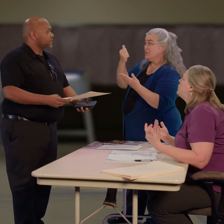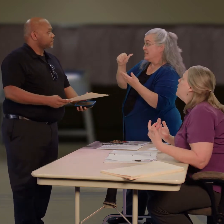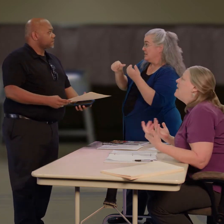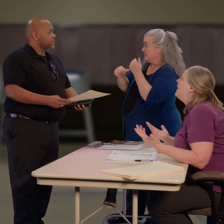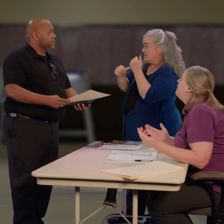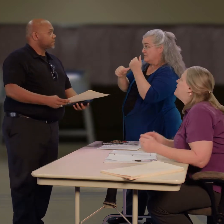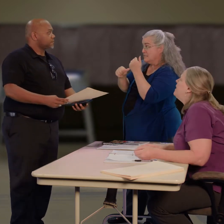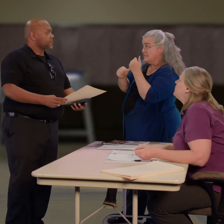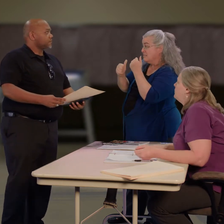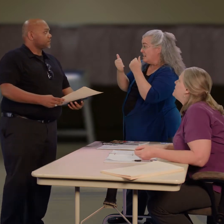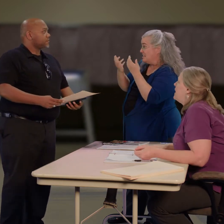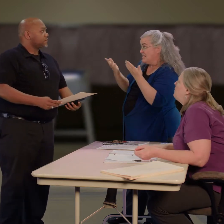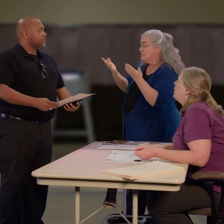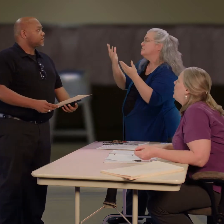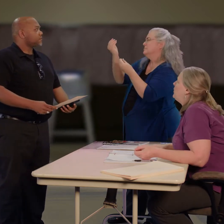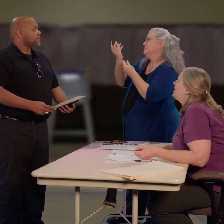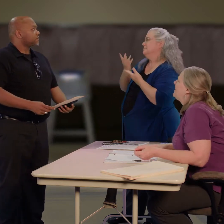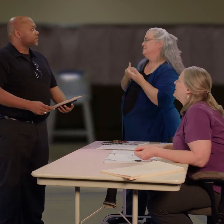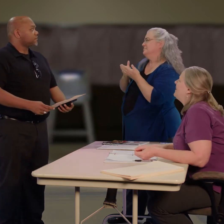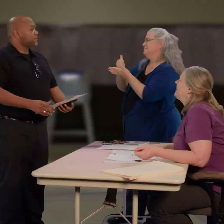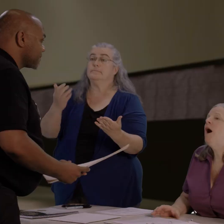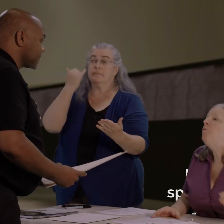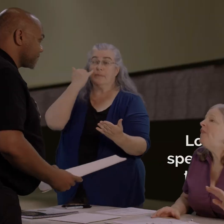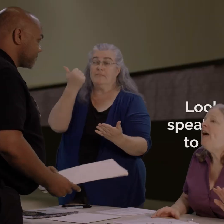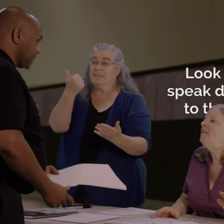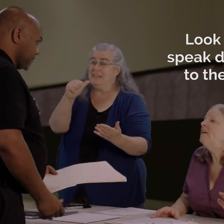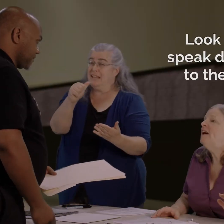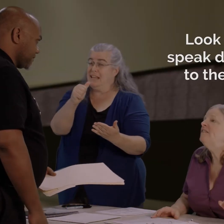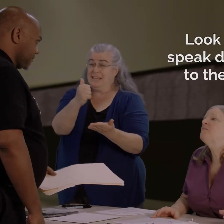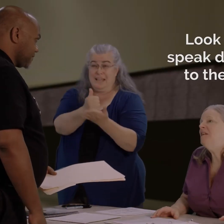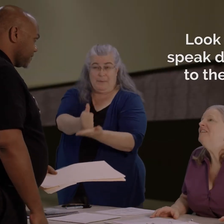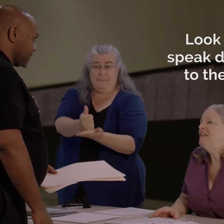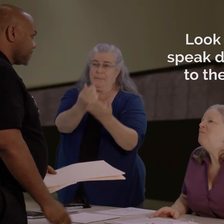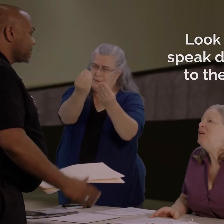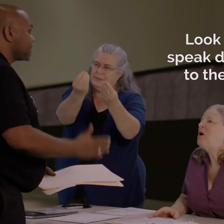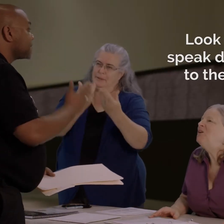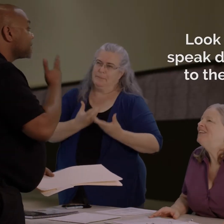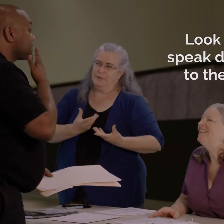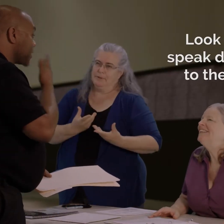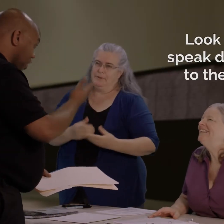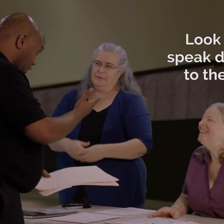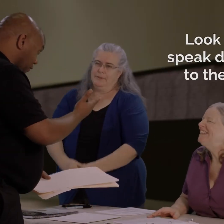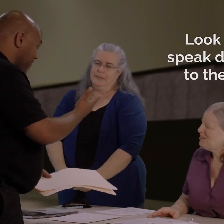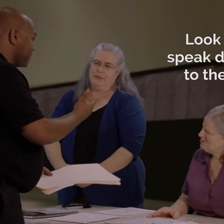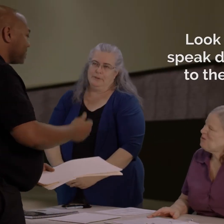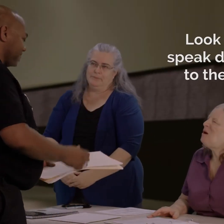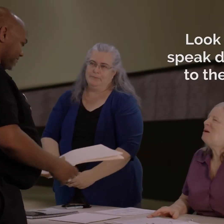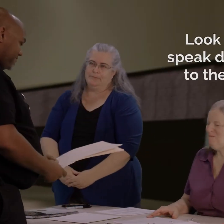saying. Even if the voter has an interpreter, look at and speak directly to the voter.